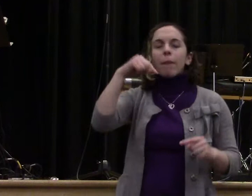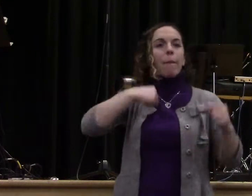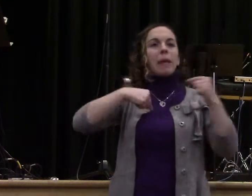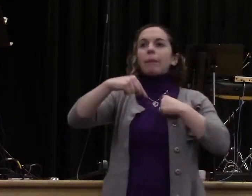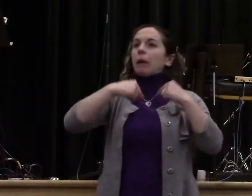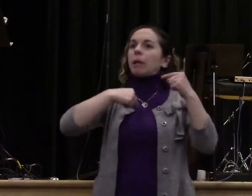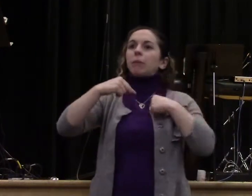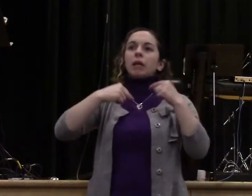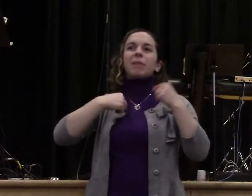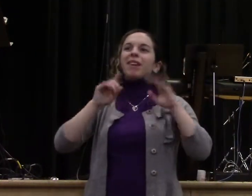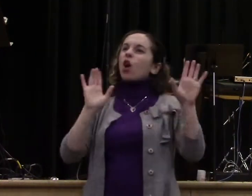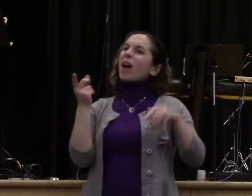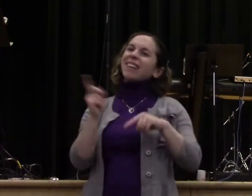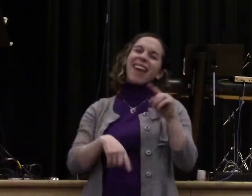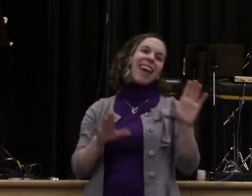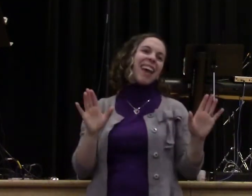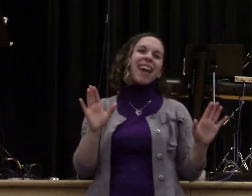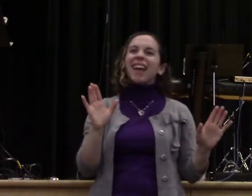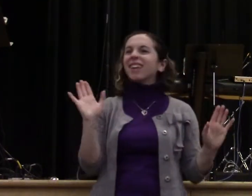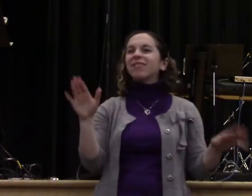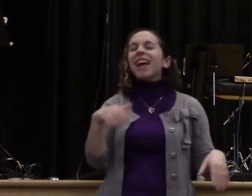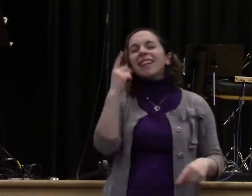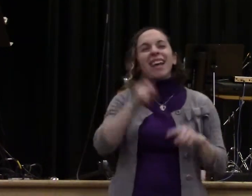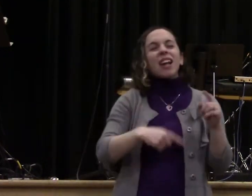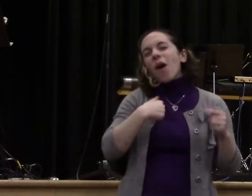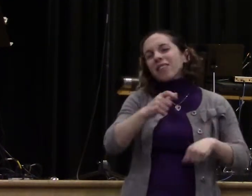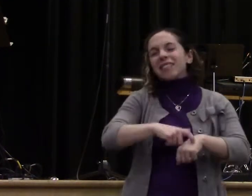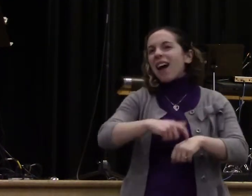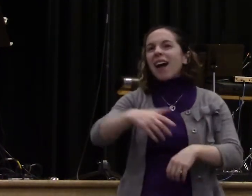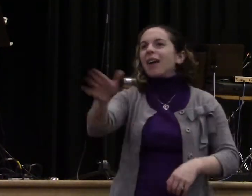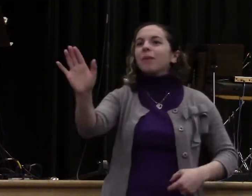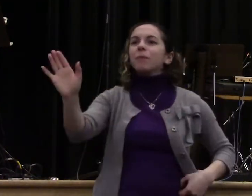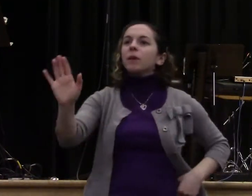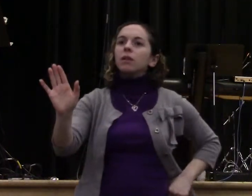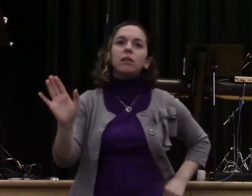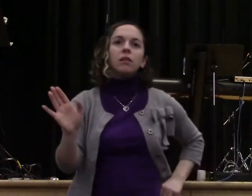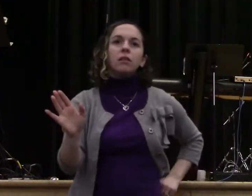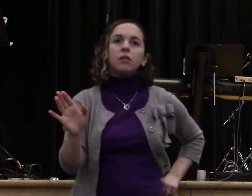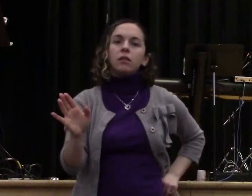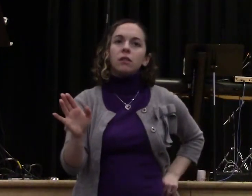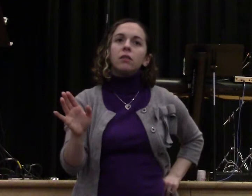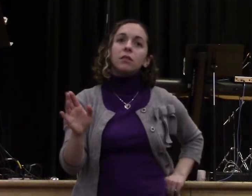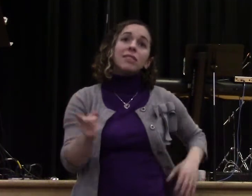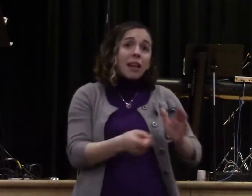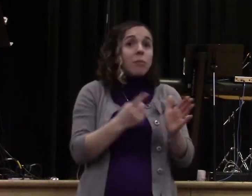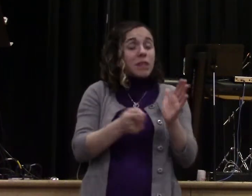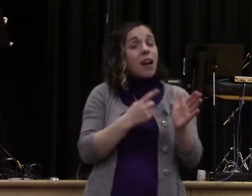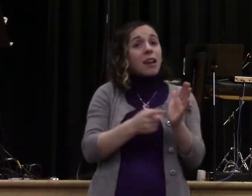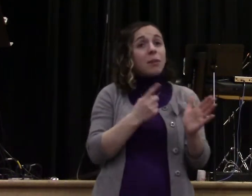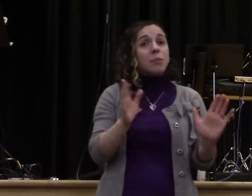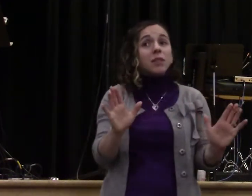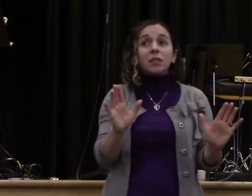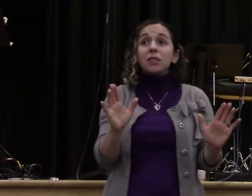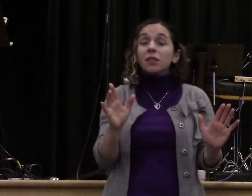You want to keep Jesus all nice and neat like over here. you know what mean? Religious. Too religious.